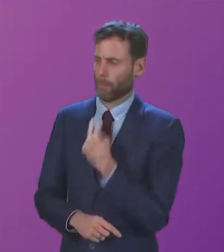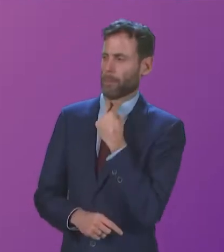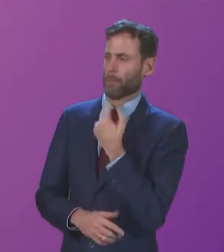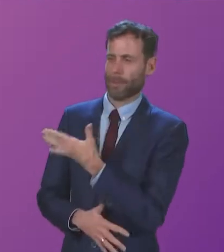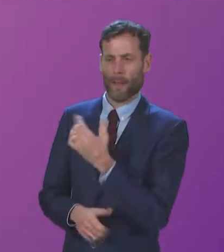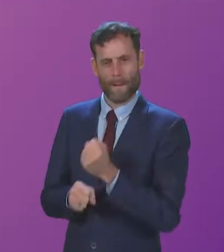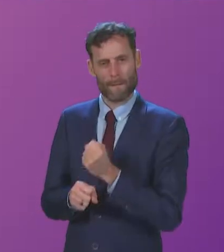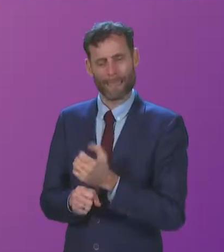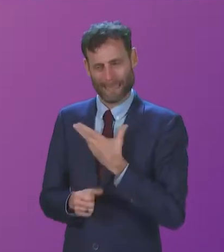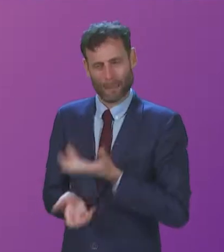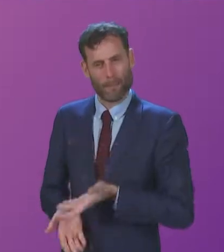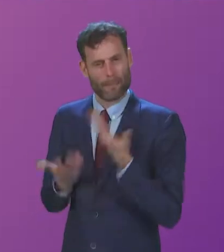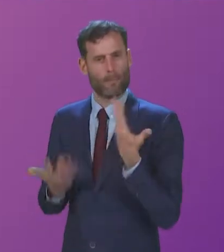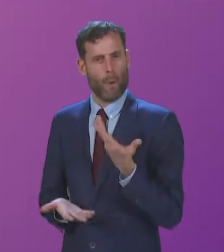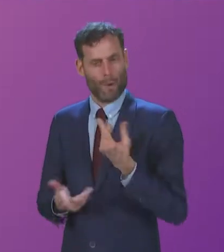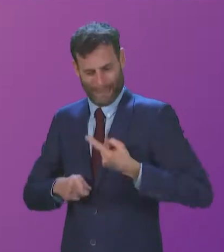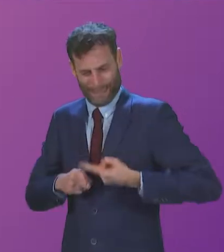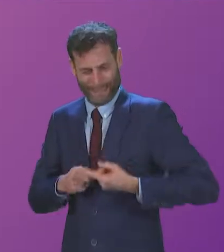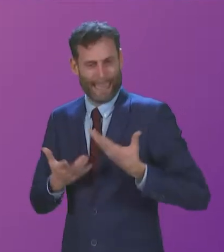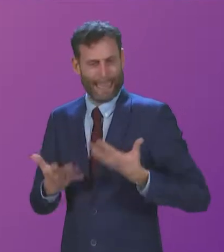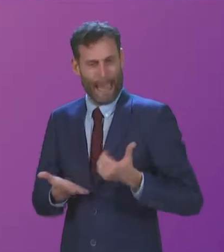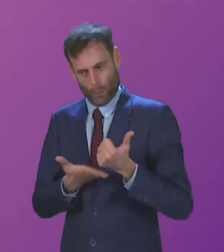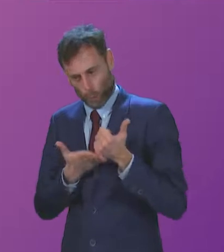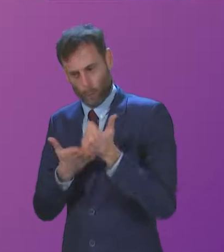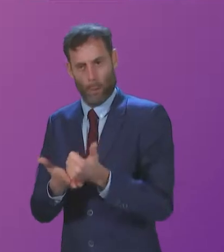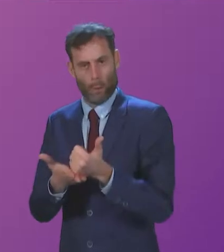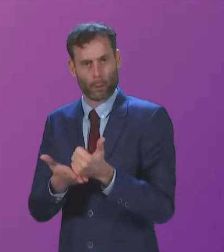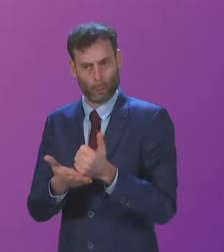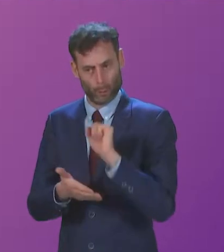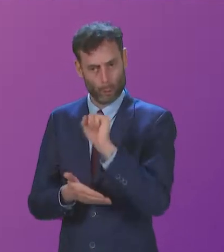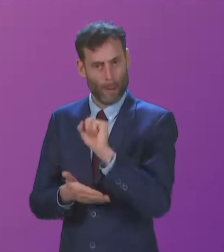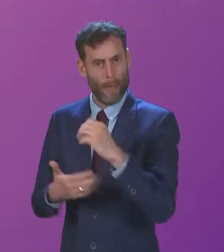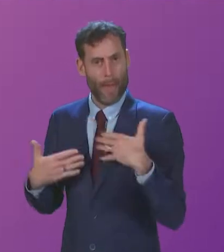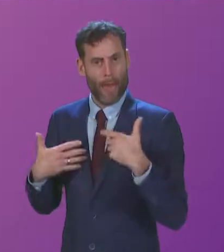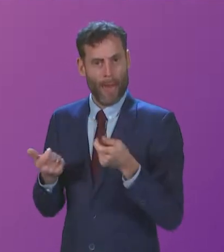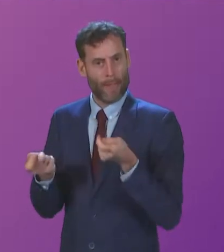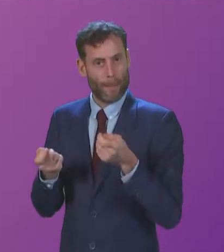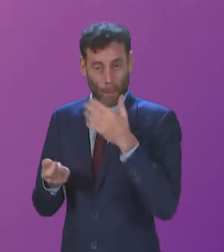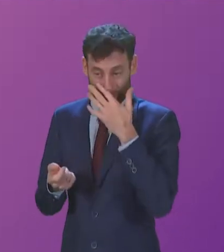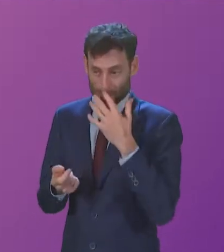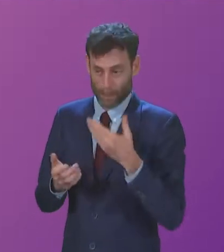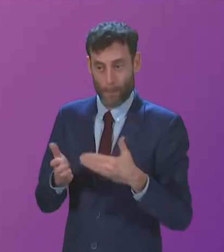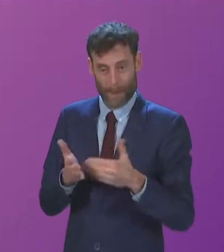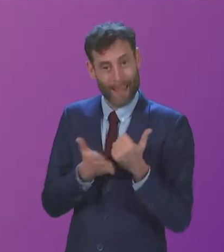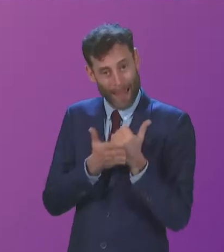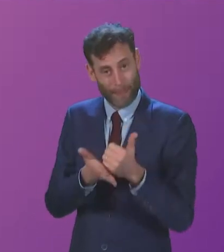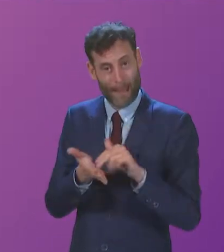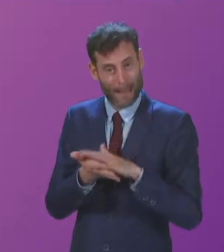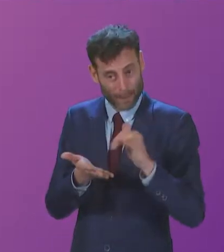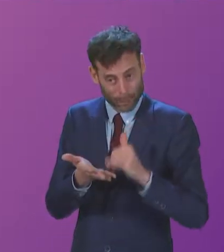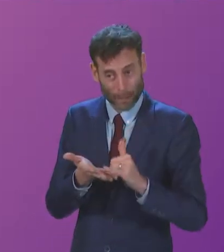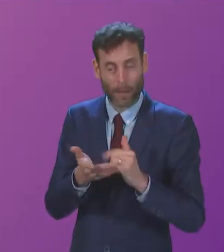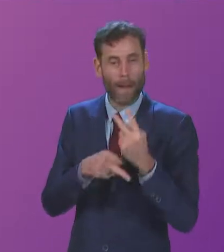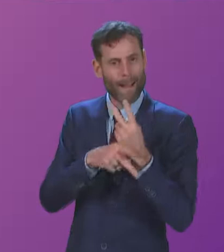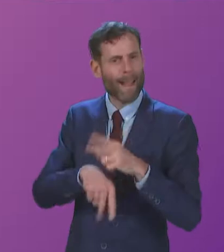the Government is taking to give immediate practical support to the health boards and our front line NHS staff and our care staff